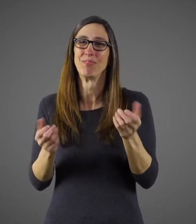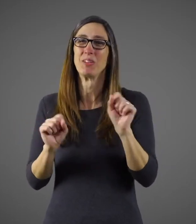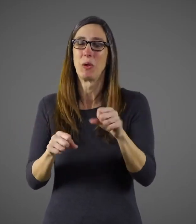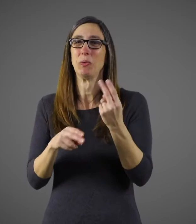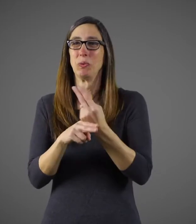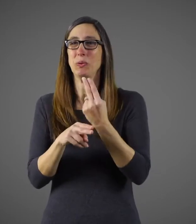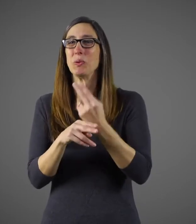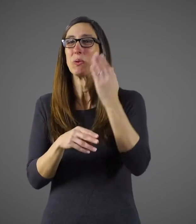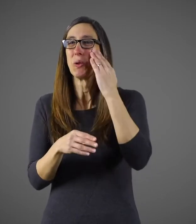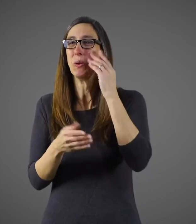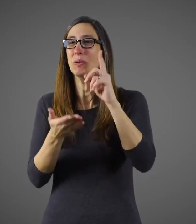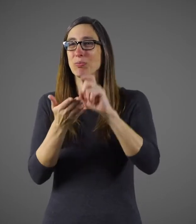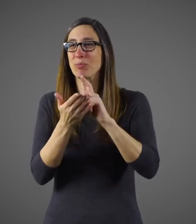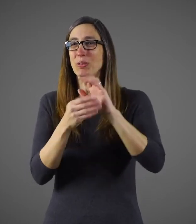use hand sanitizer instead.